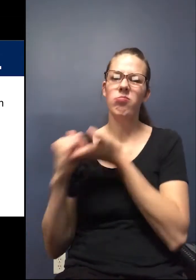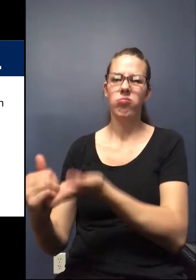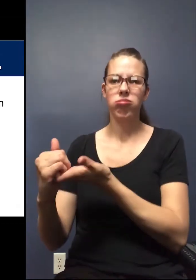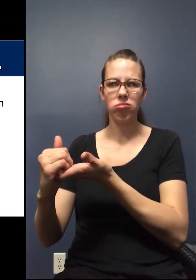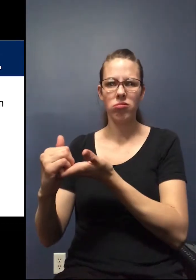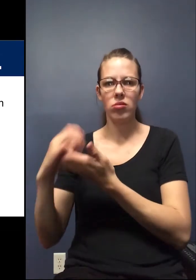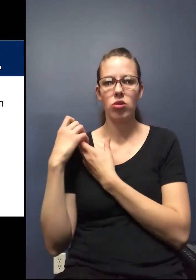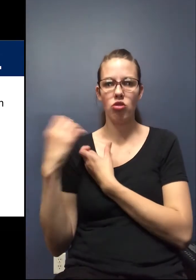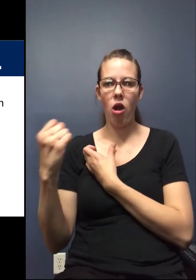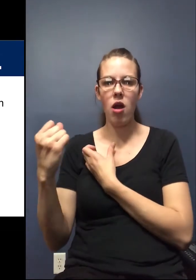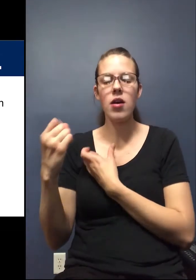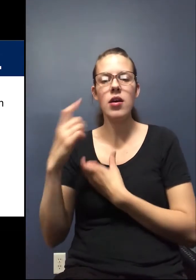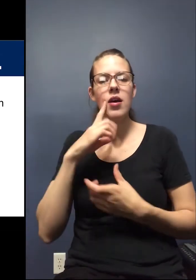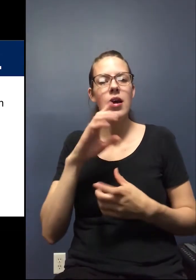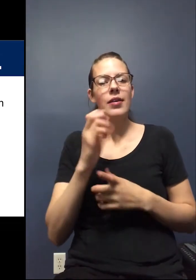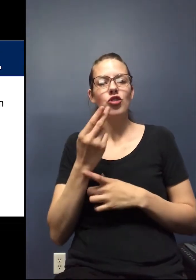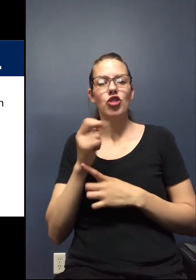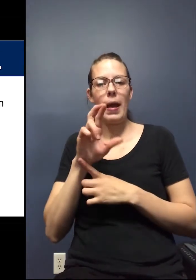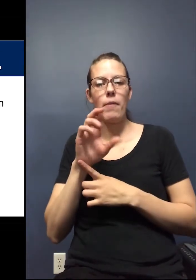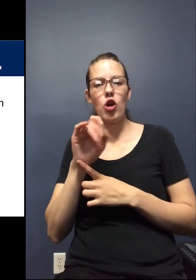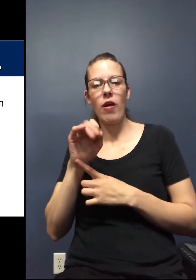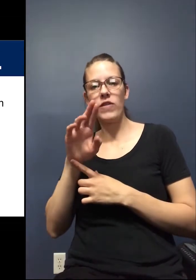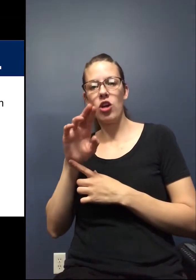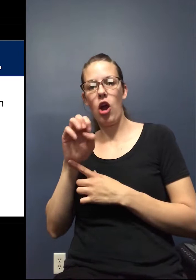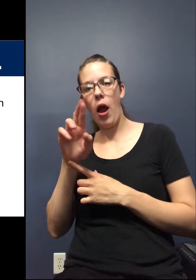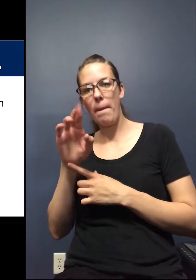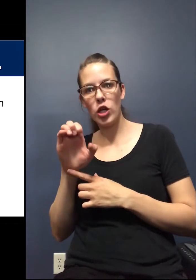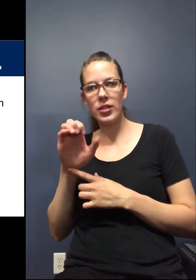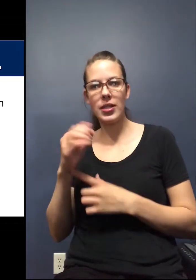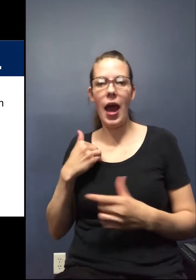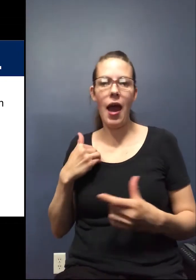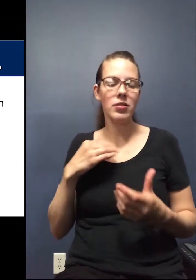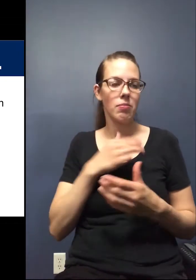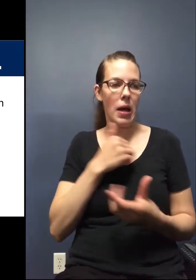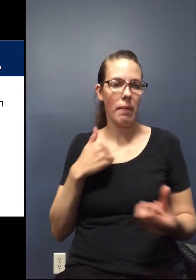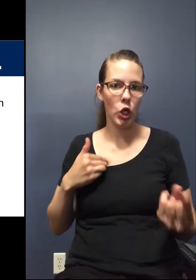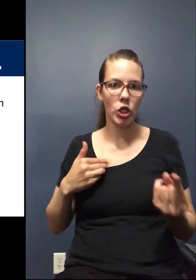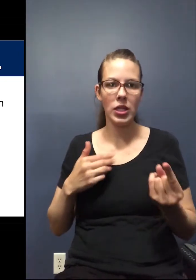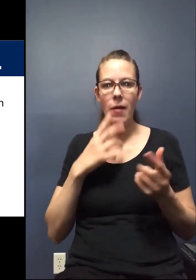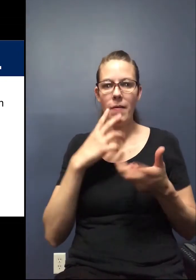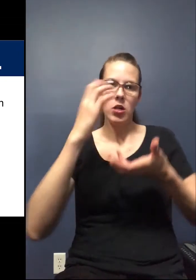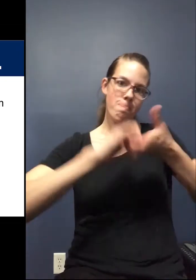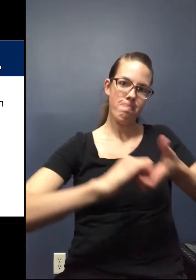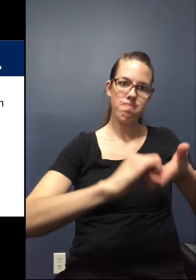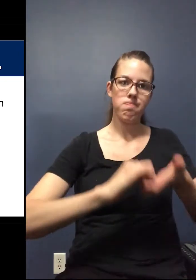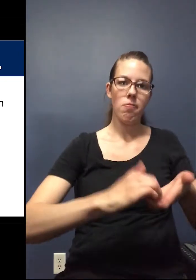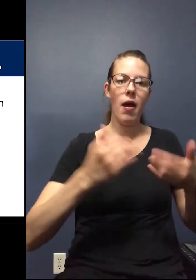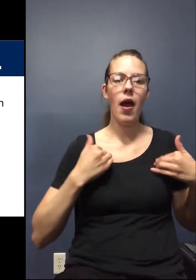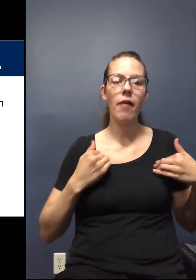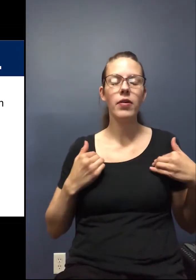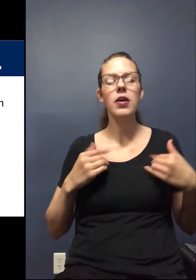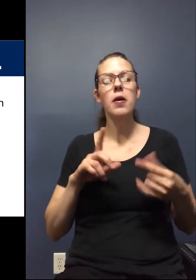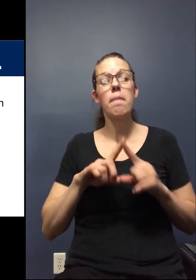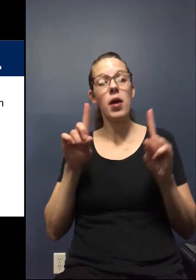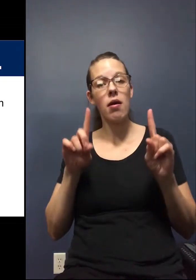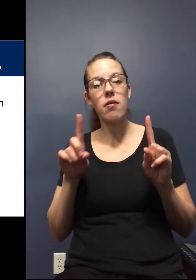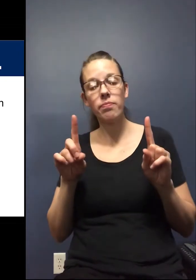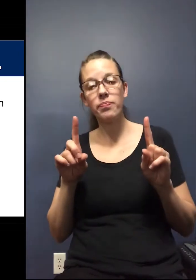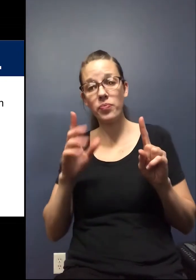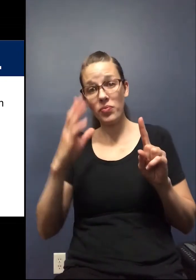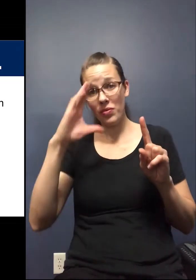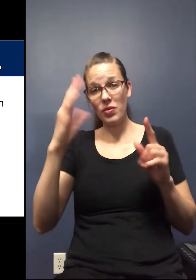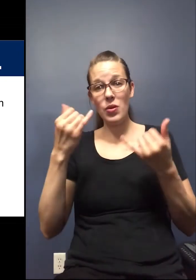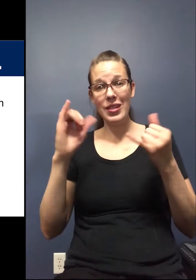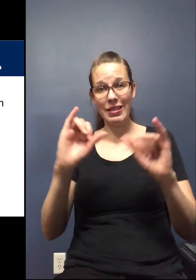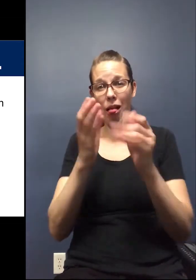with. Our Chamber of Commerce has members that they have their strongest relationships with, but we know that there's